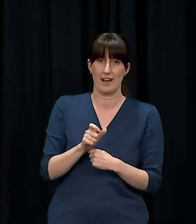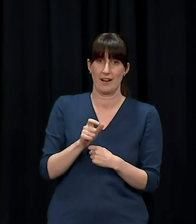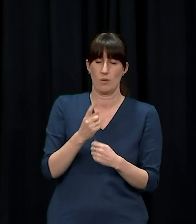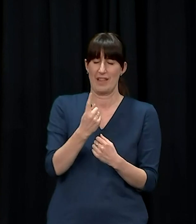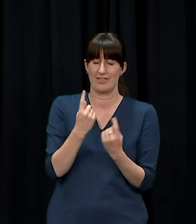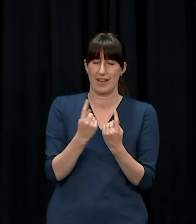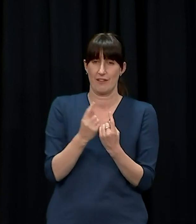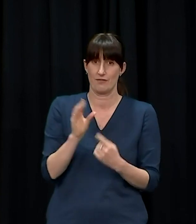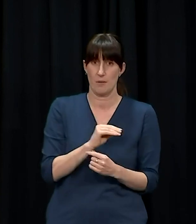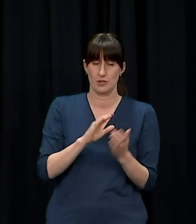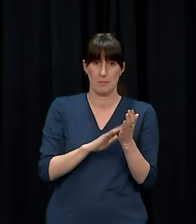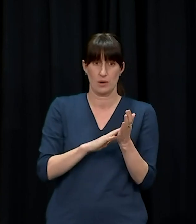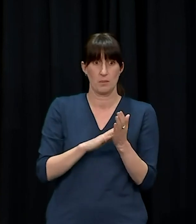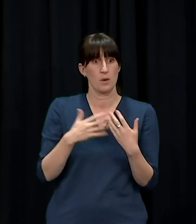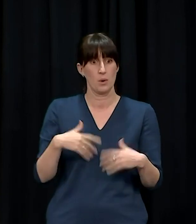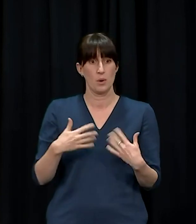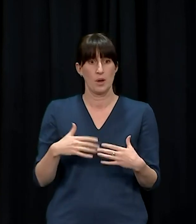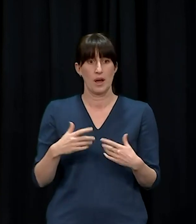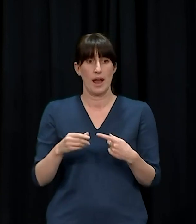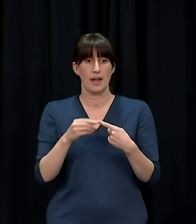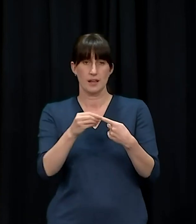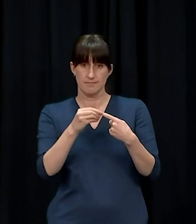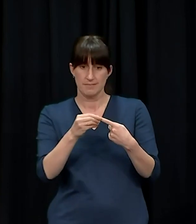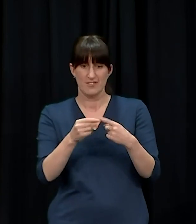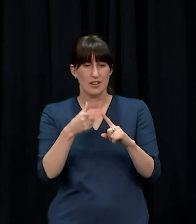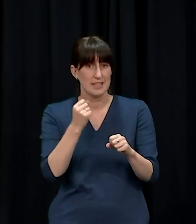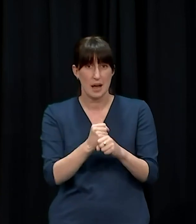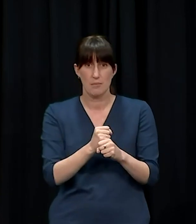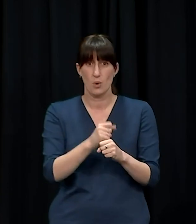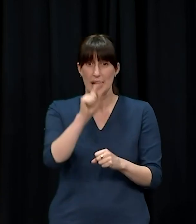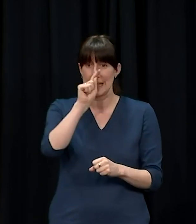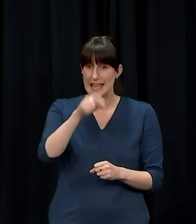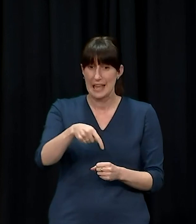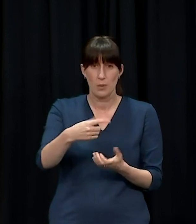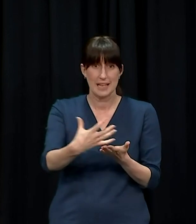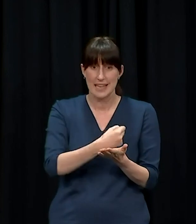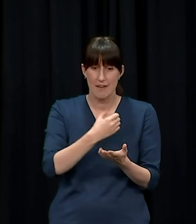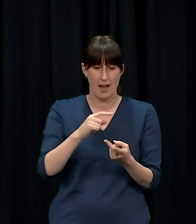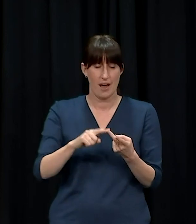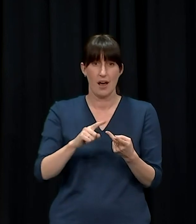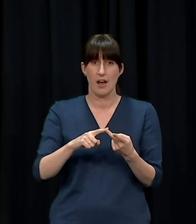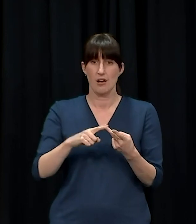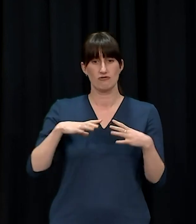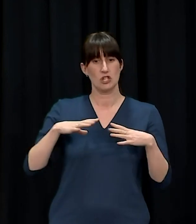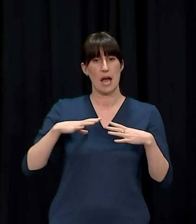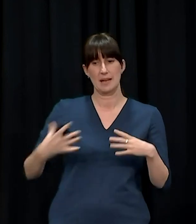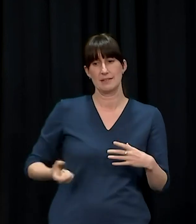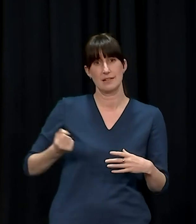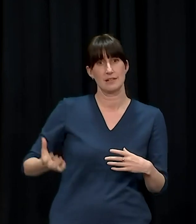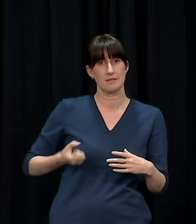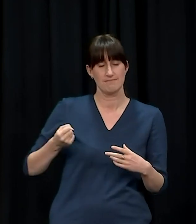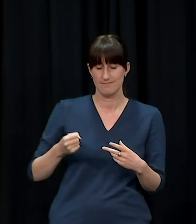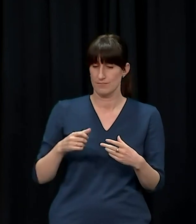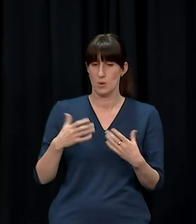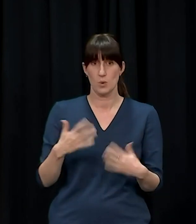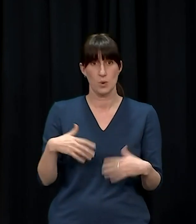Superannuation Fund of KiwiSaver and of other initiatives is an extraordinary achievement. I believe he has one of the